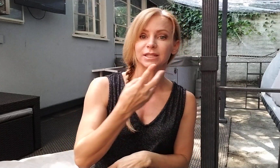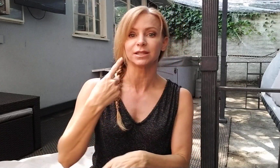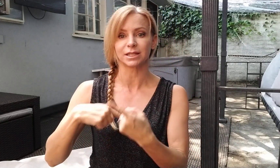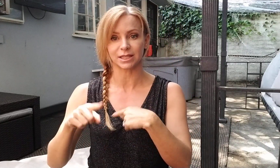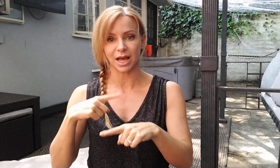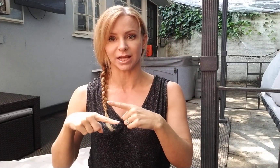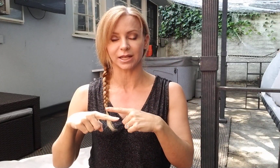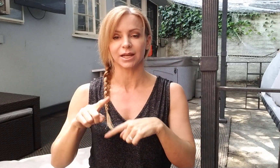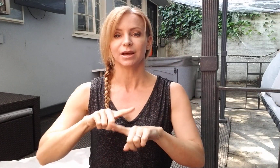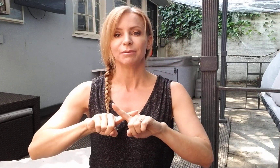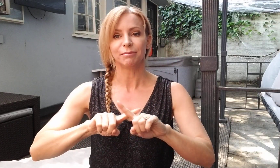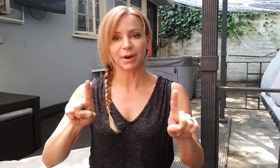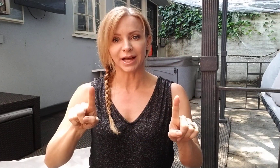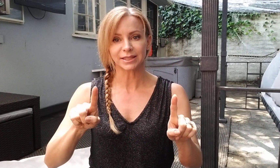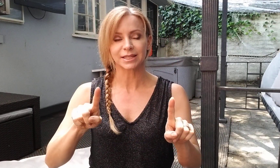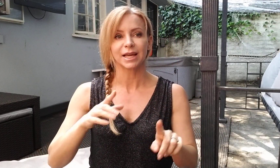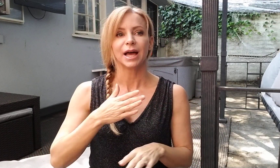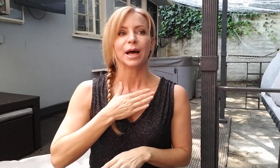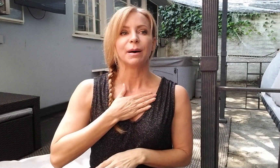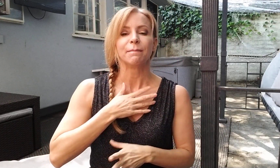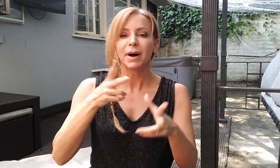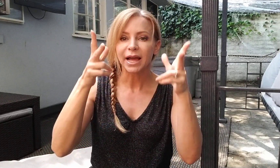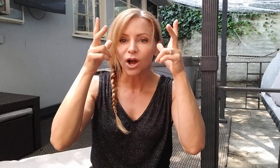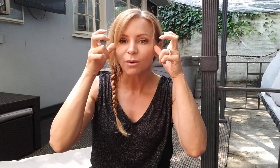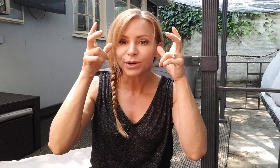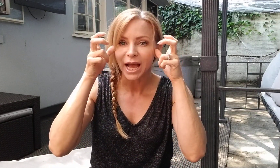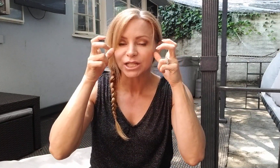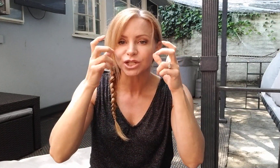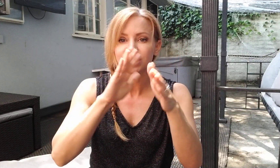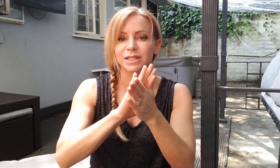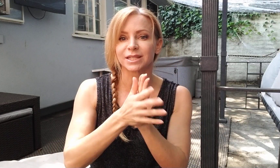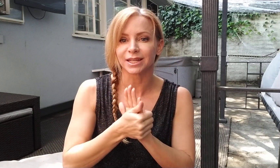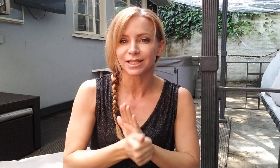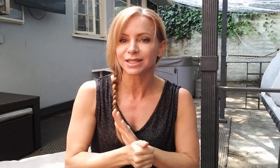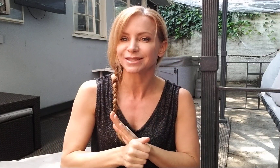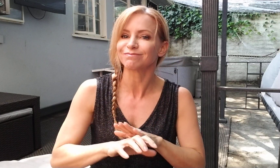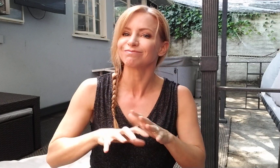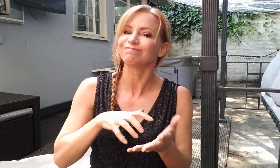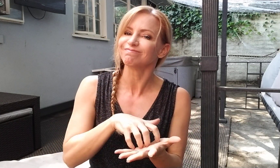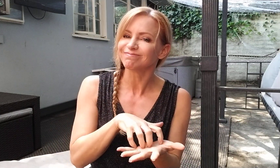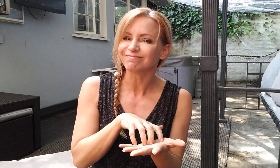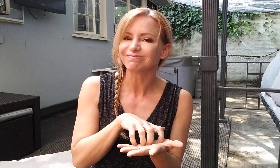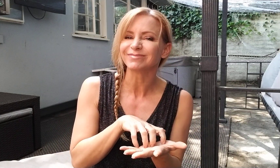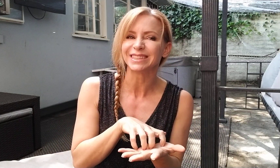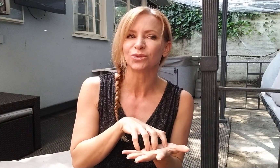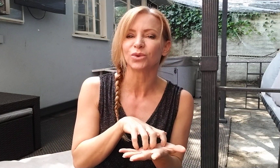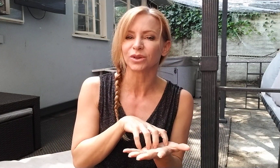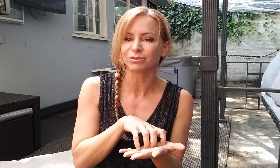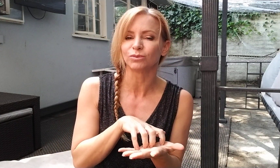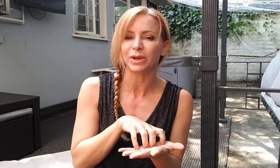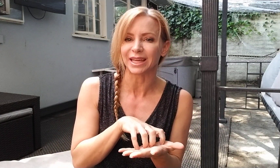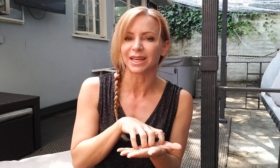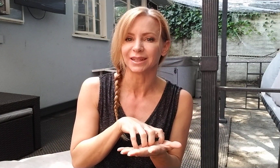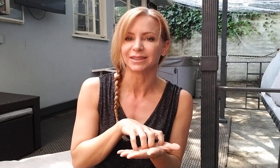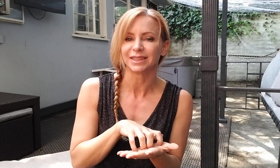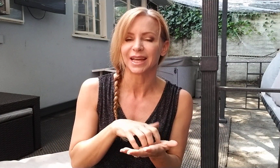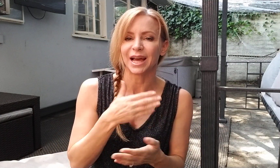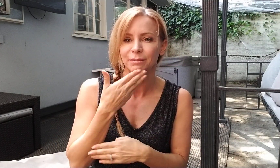to sign but my comprehension skills were weak at